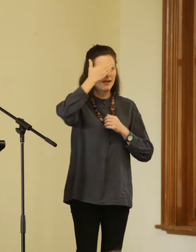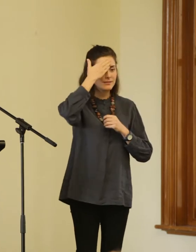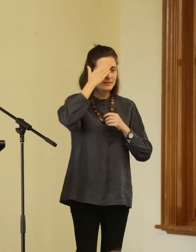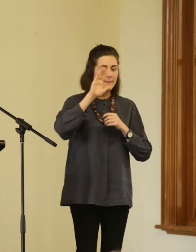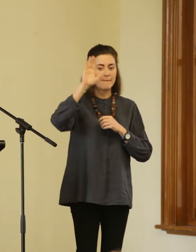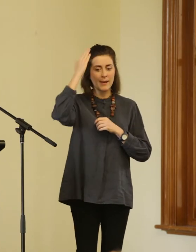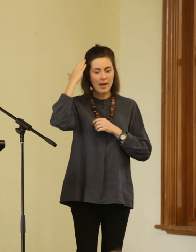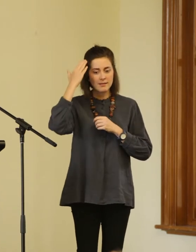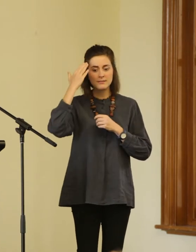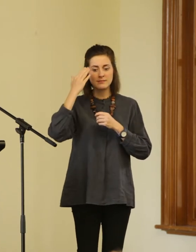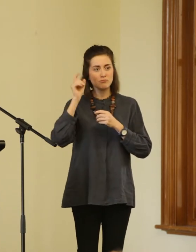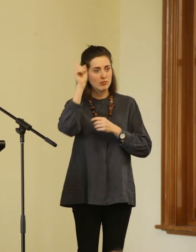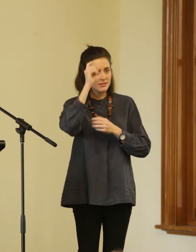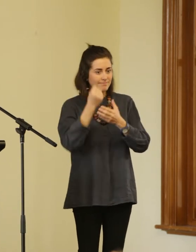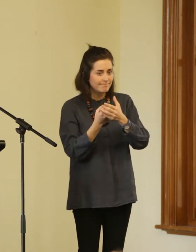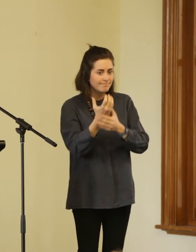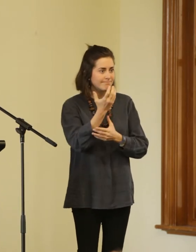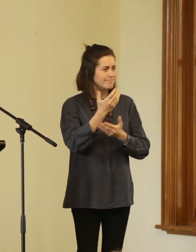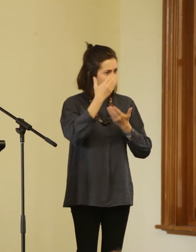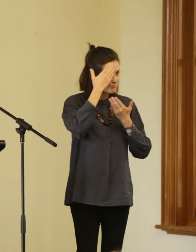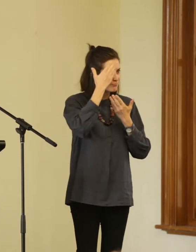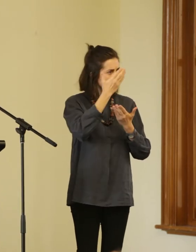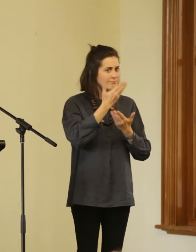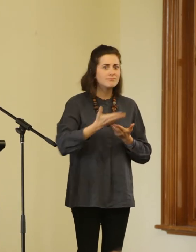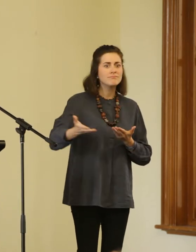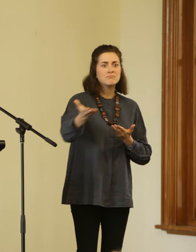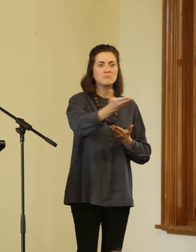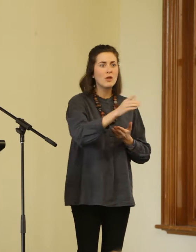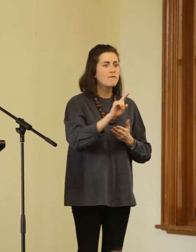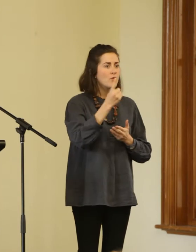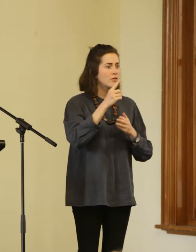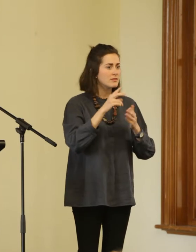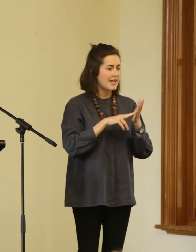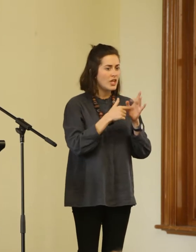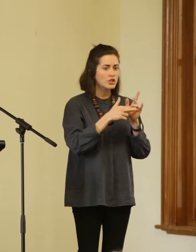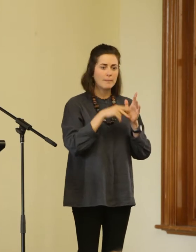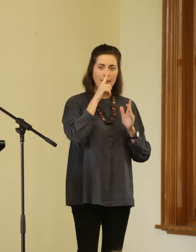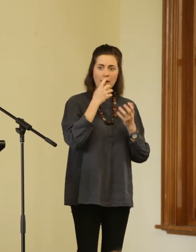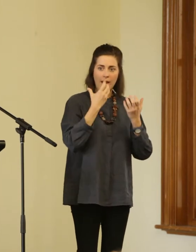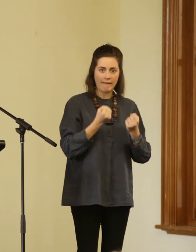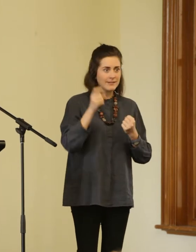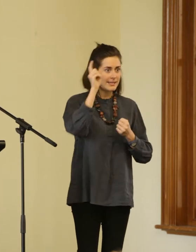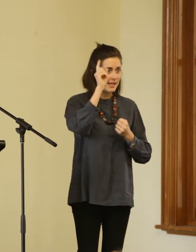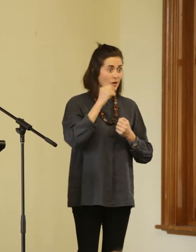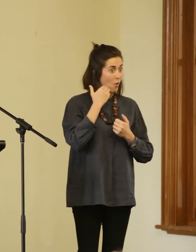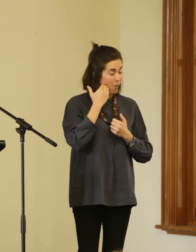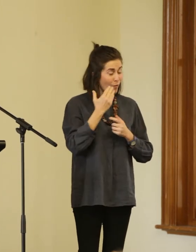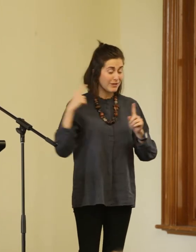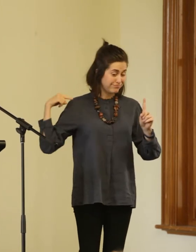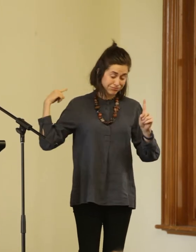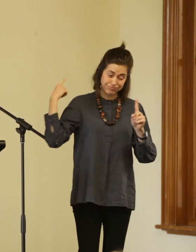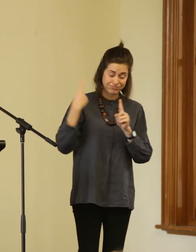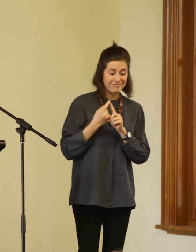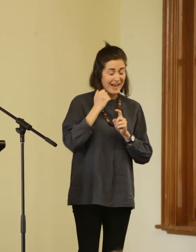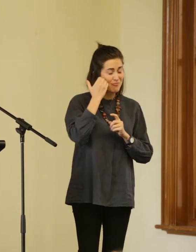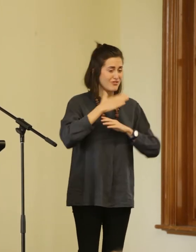past, present and emerging and offer that respect to any First Nations people here with us today. Always was, always will be Aboriginal